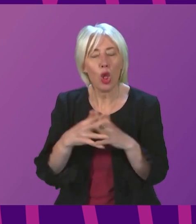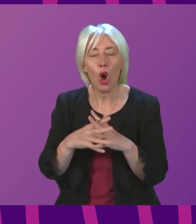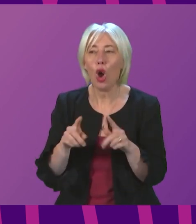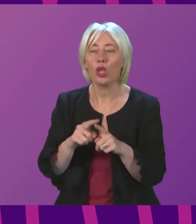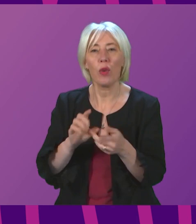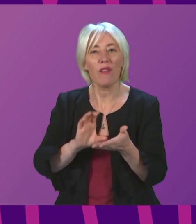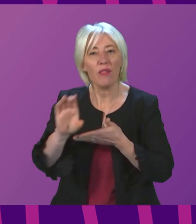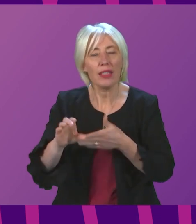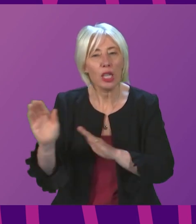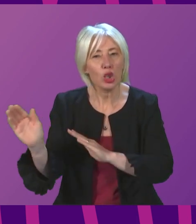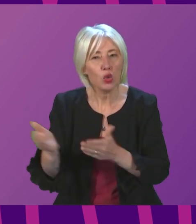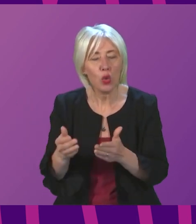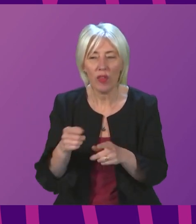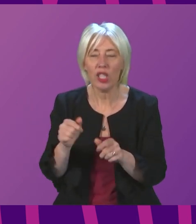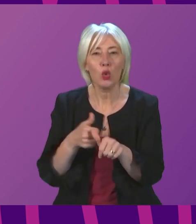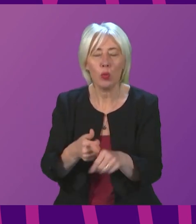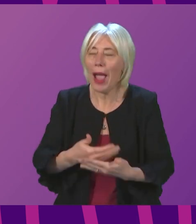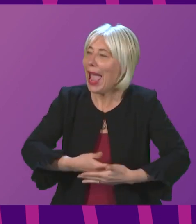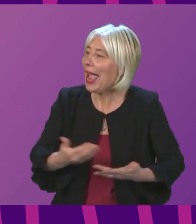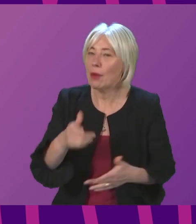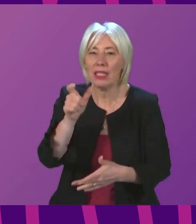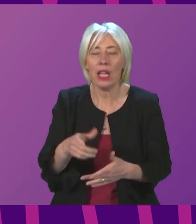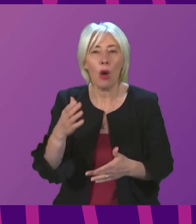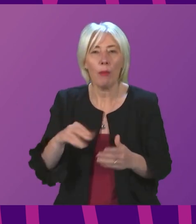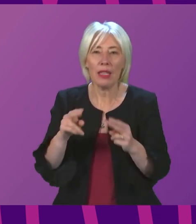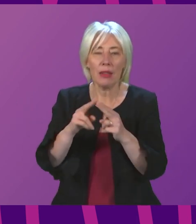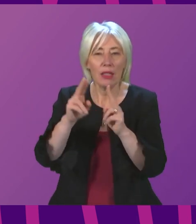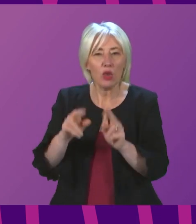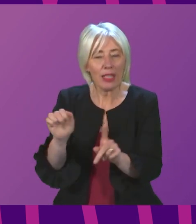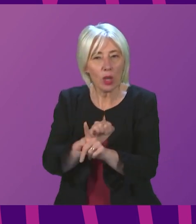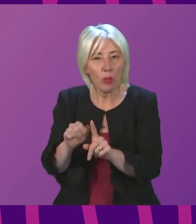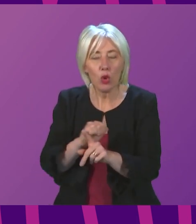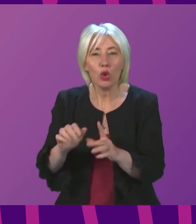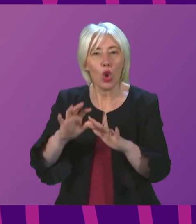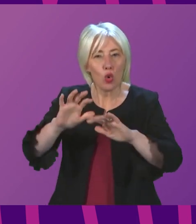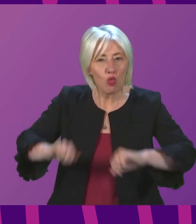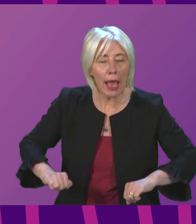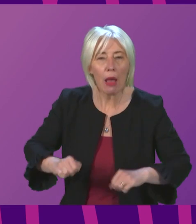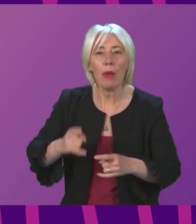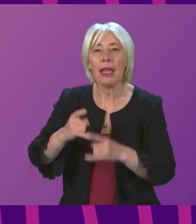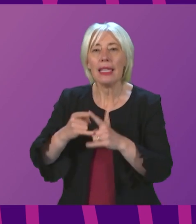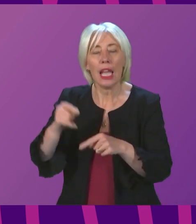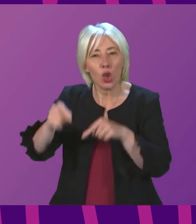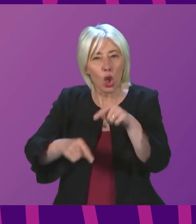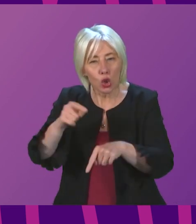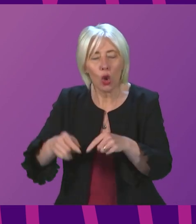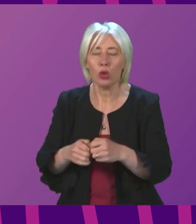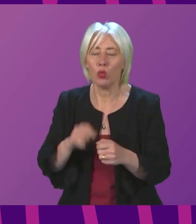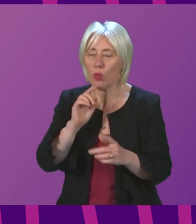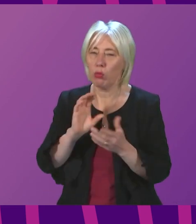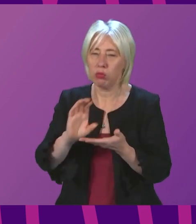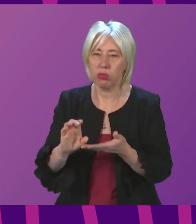to services supporting anyone who has experienced domestic abuse, rape and sexual assault. We delivering our longstanding and very